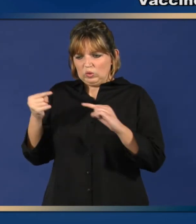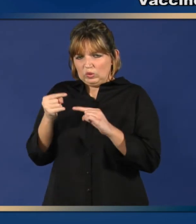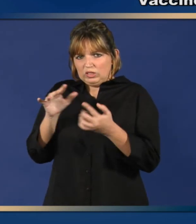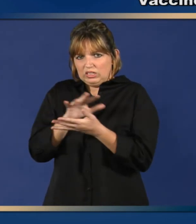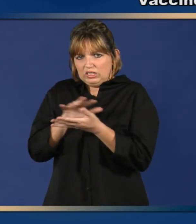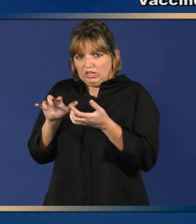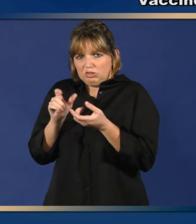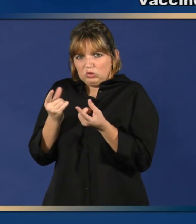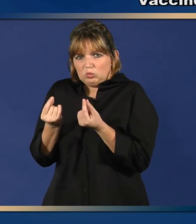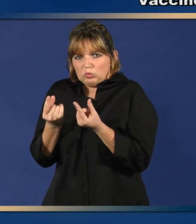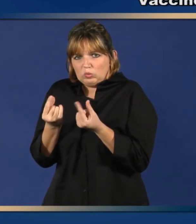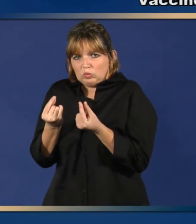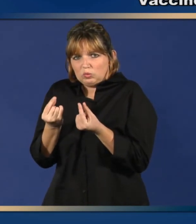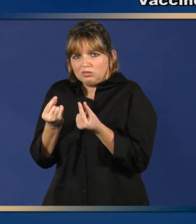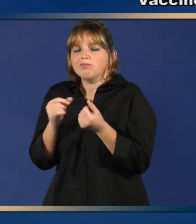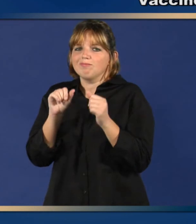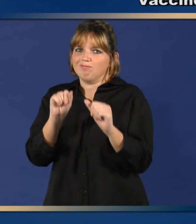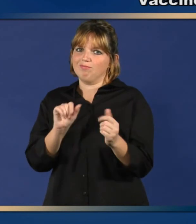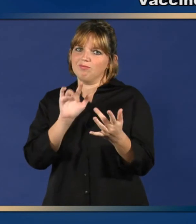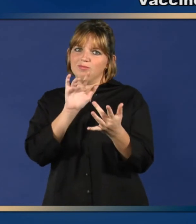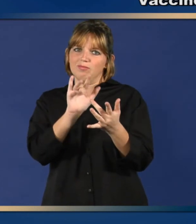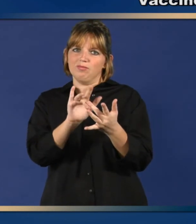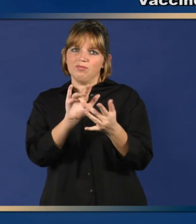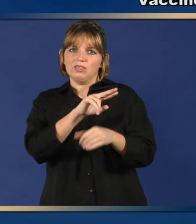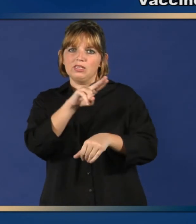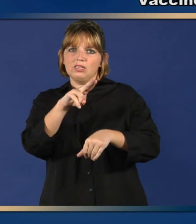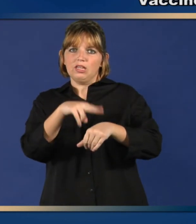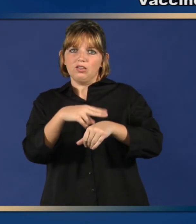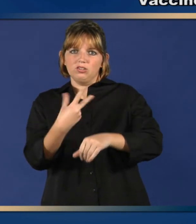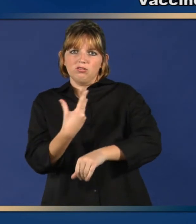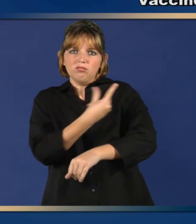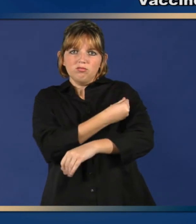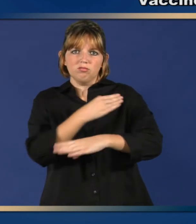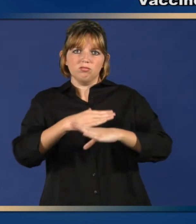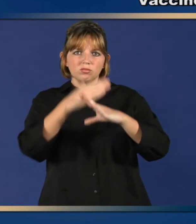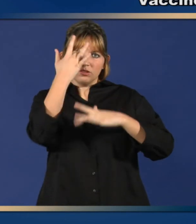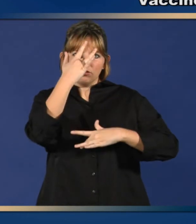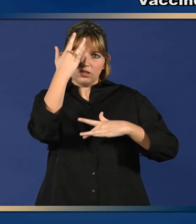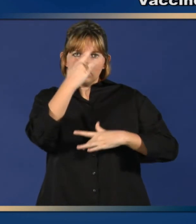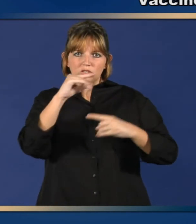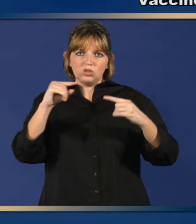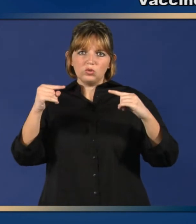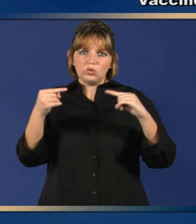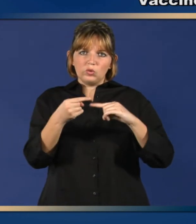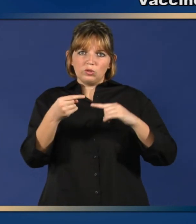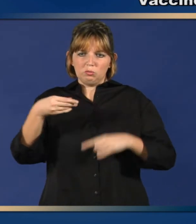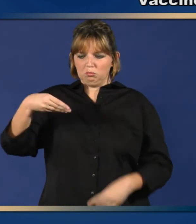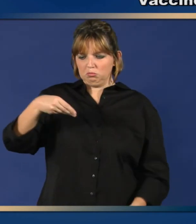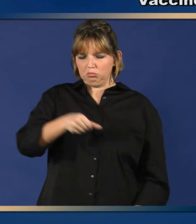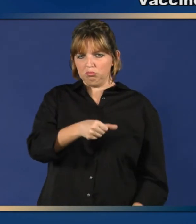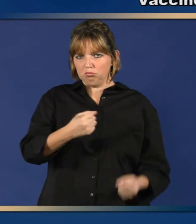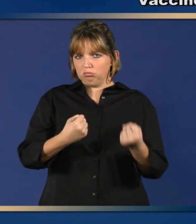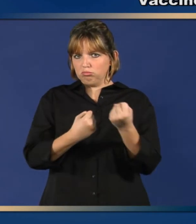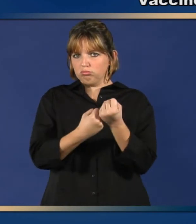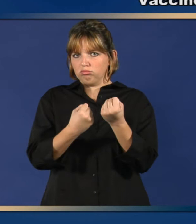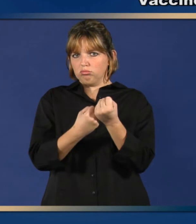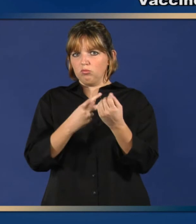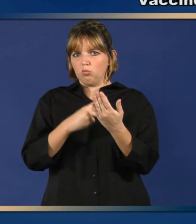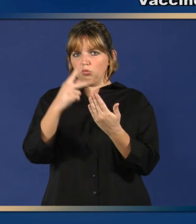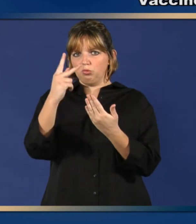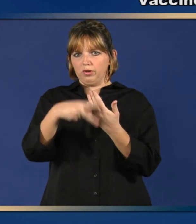parents can contact the National Vaccine Injury Compensation Program, or